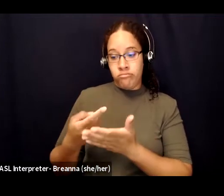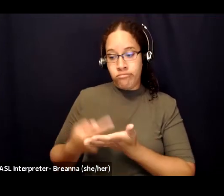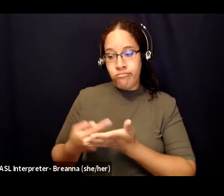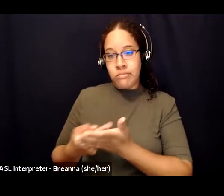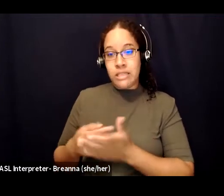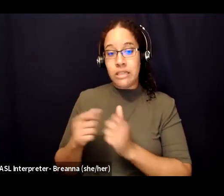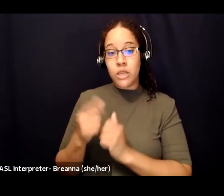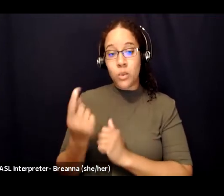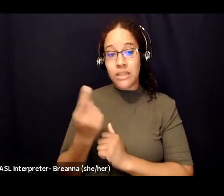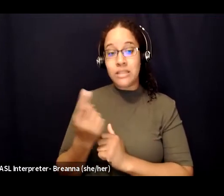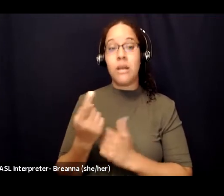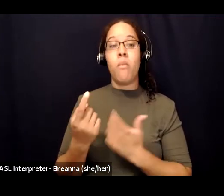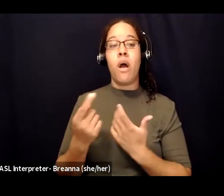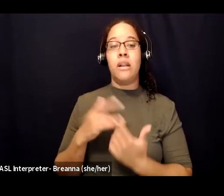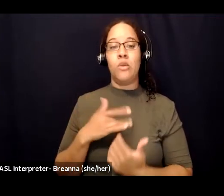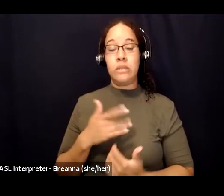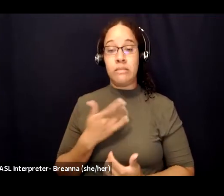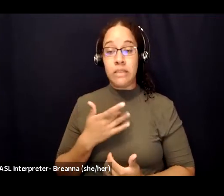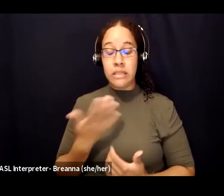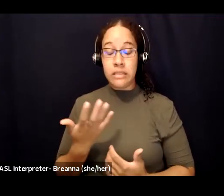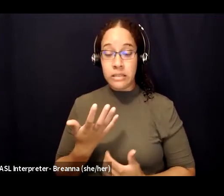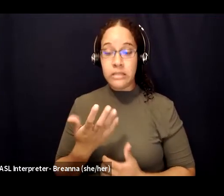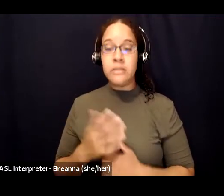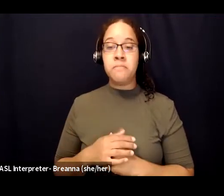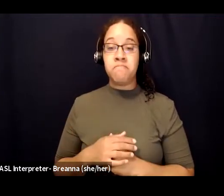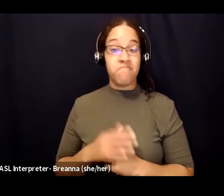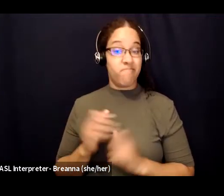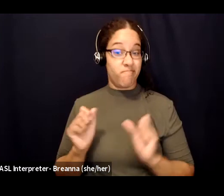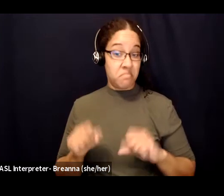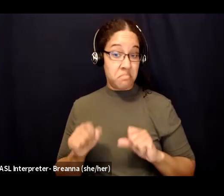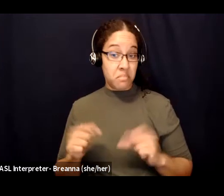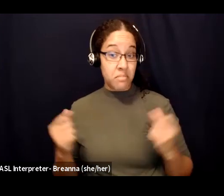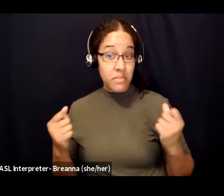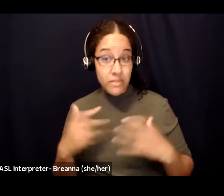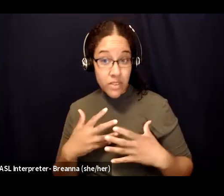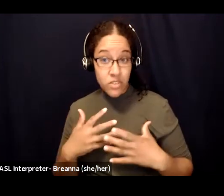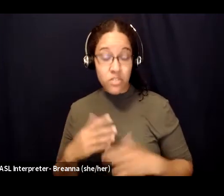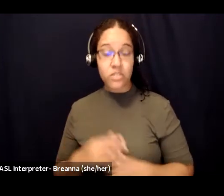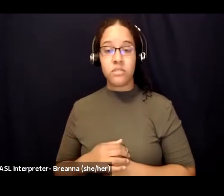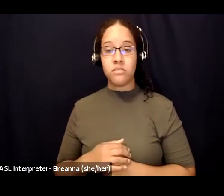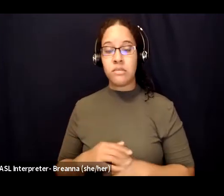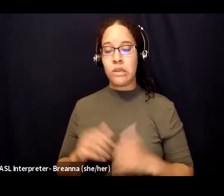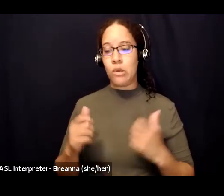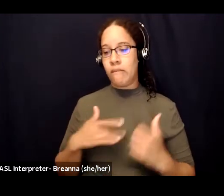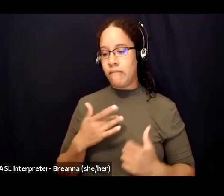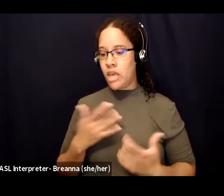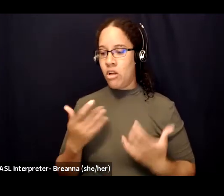a new romantic partner, might be fear. Fear of judgment, again, fear of rejection, fear of not being believed.